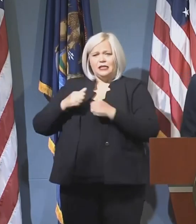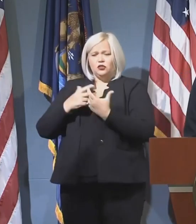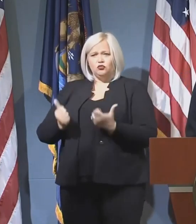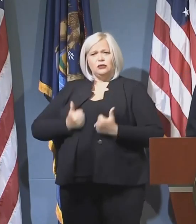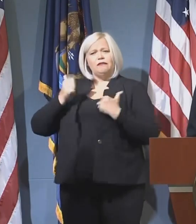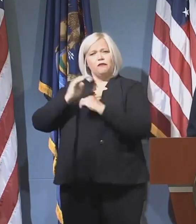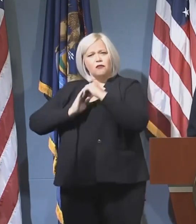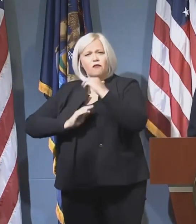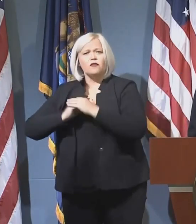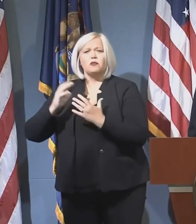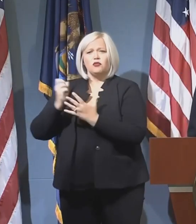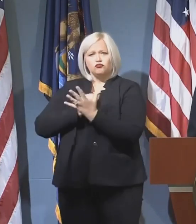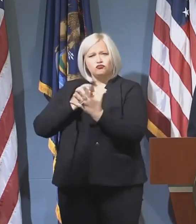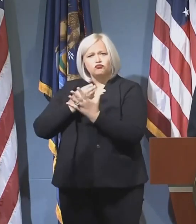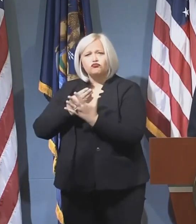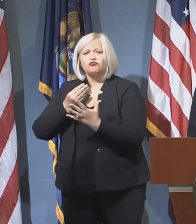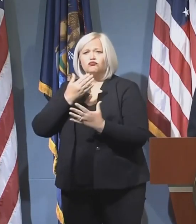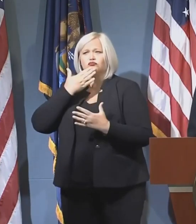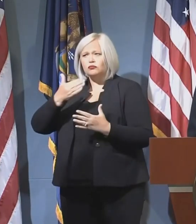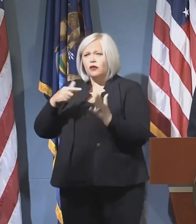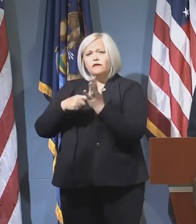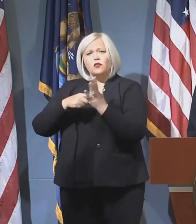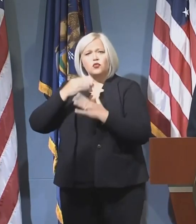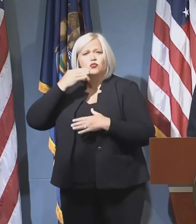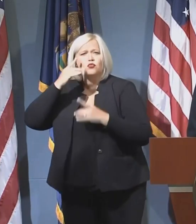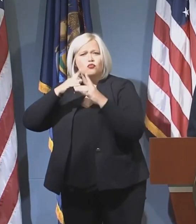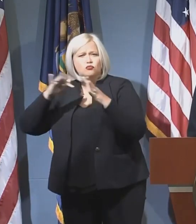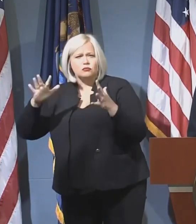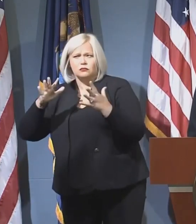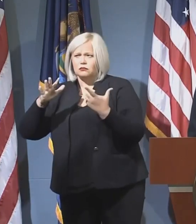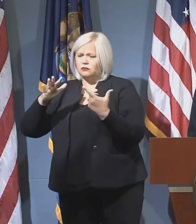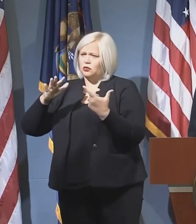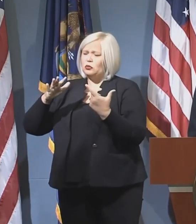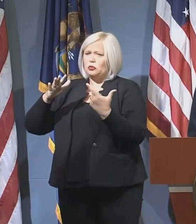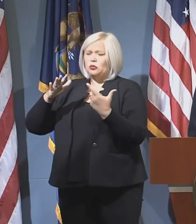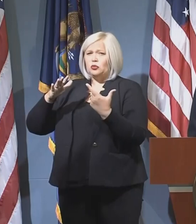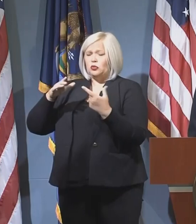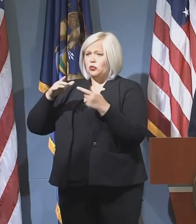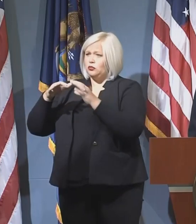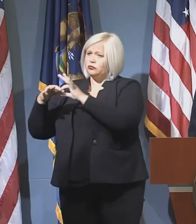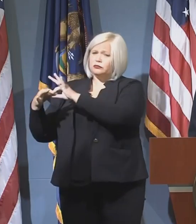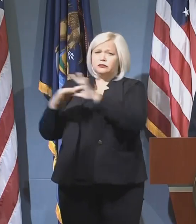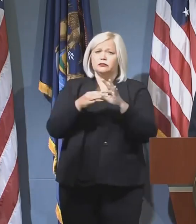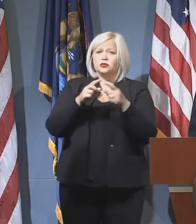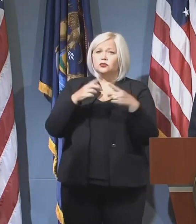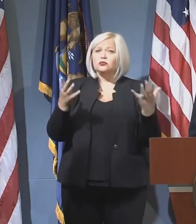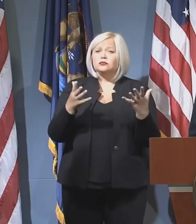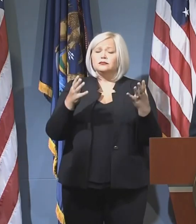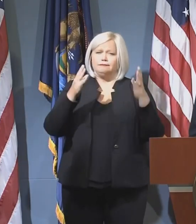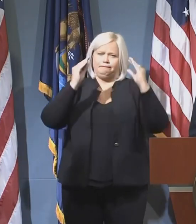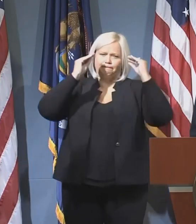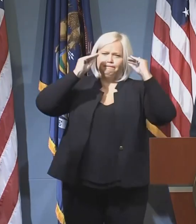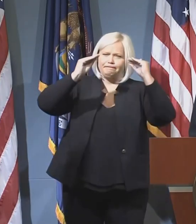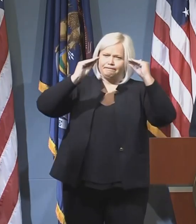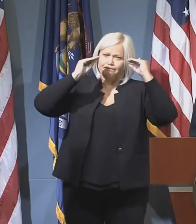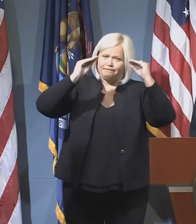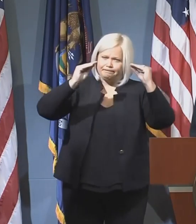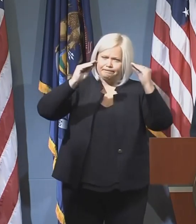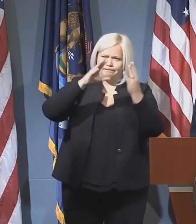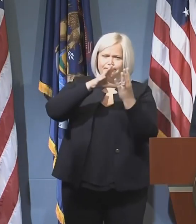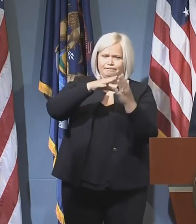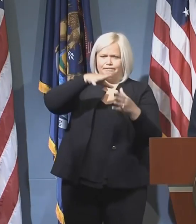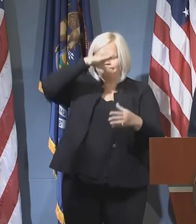in a career, to live a good quality of life, continues to be highly linked to education. Those with higher